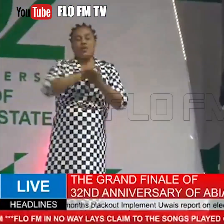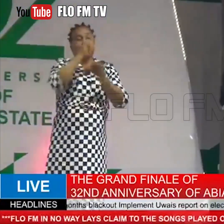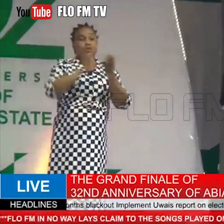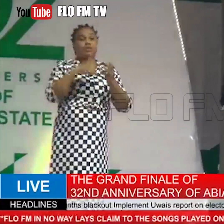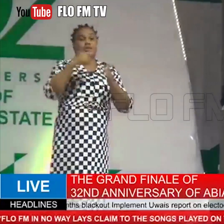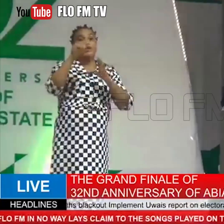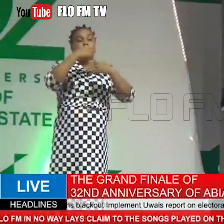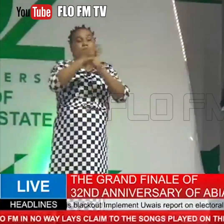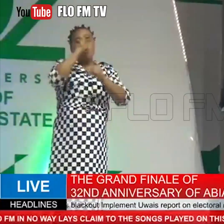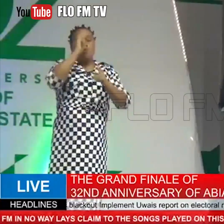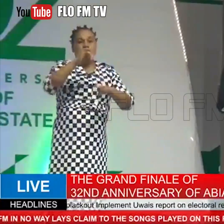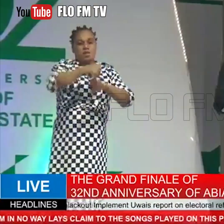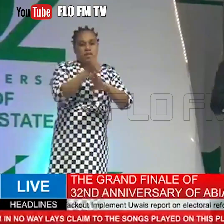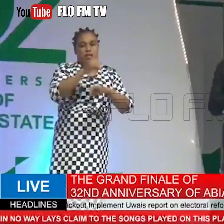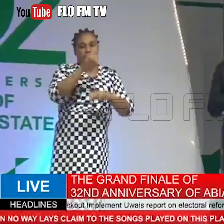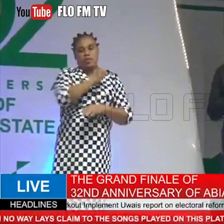improperly established.